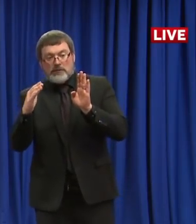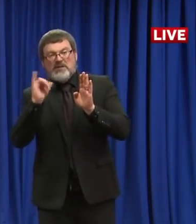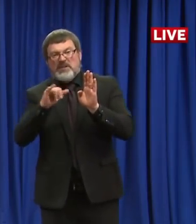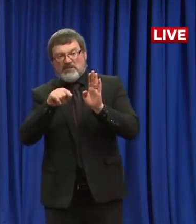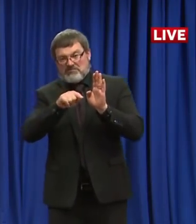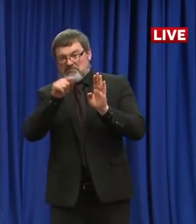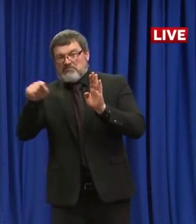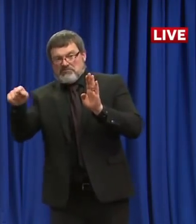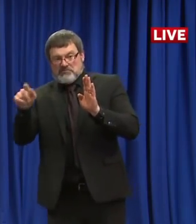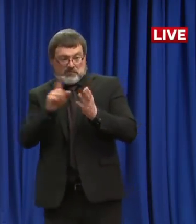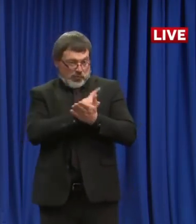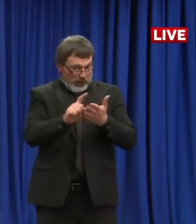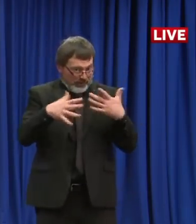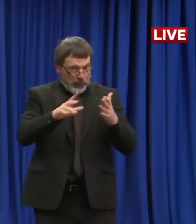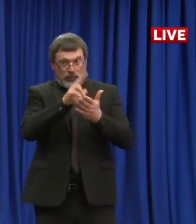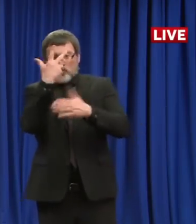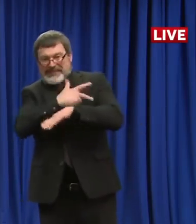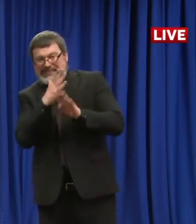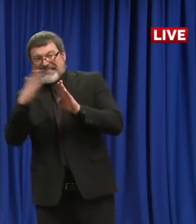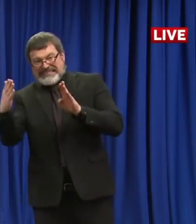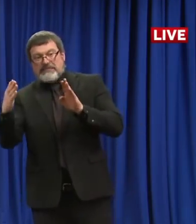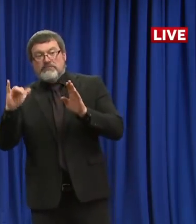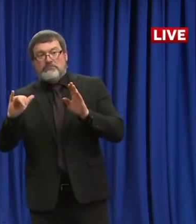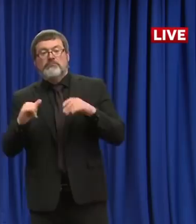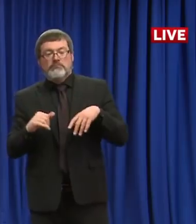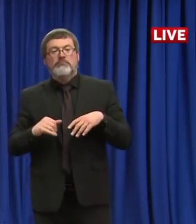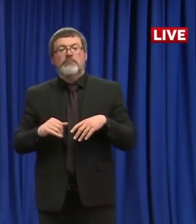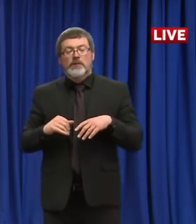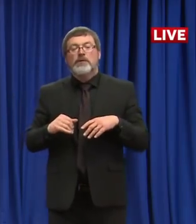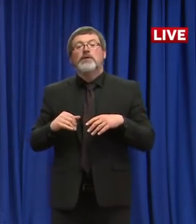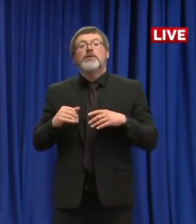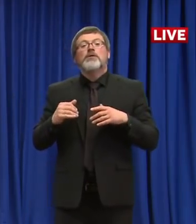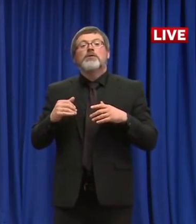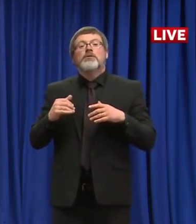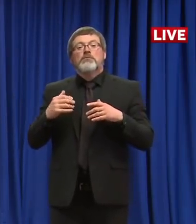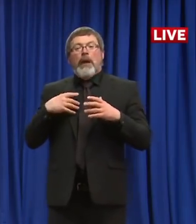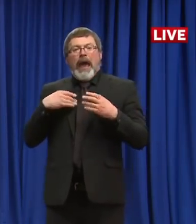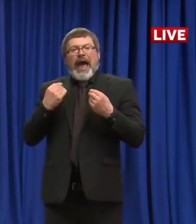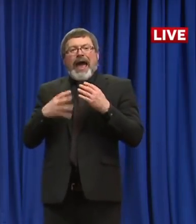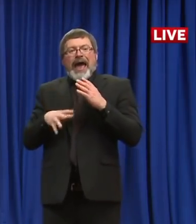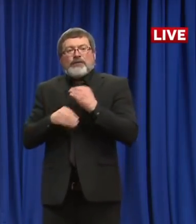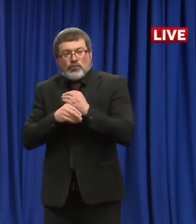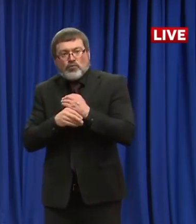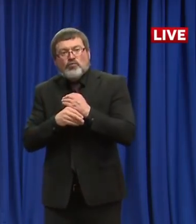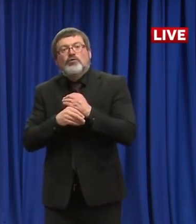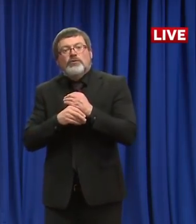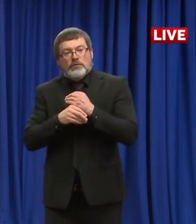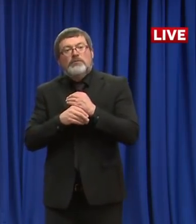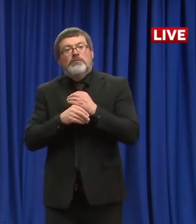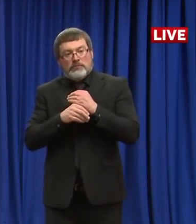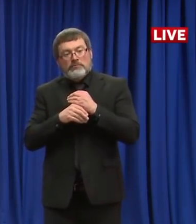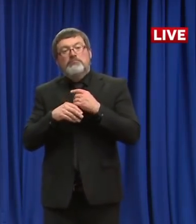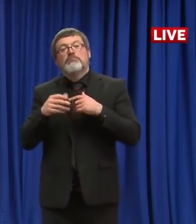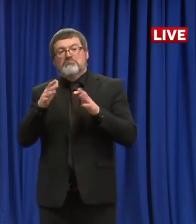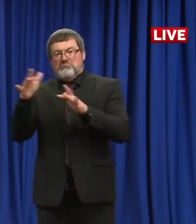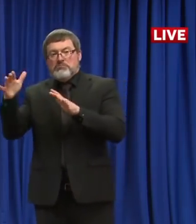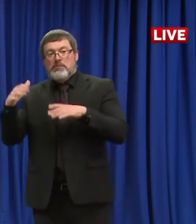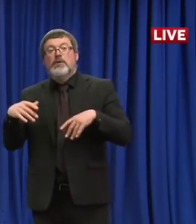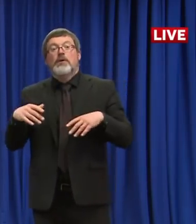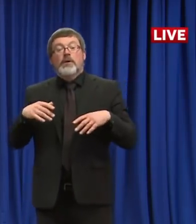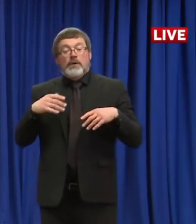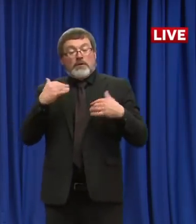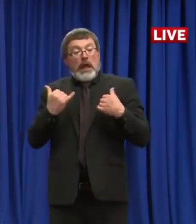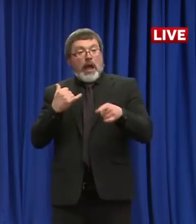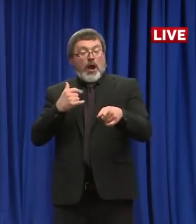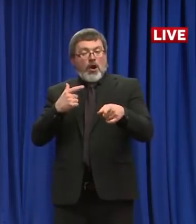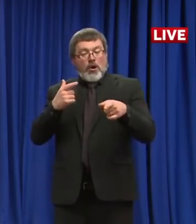to other people. And so someone can have symptoms, have suspect COVID-19 and be told to do that,